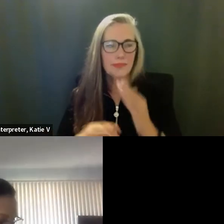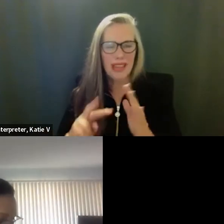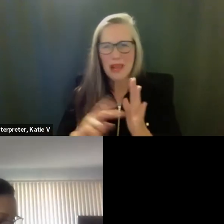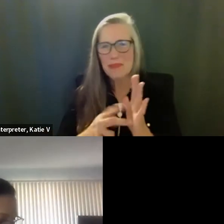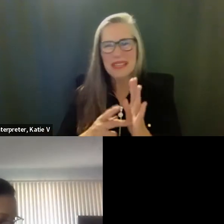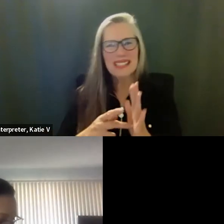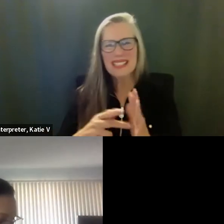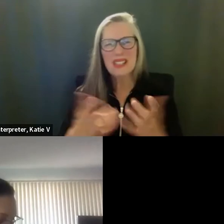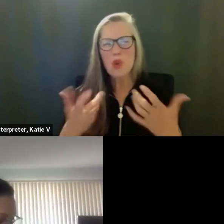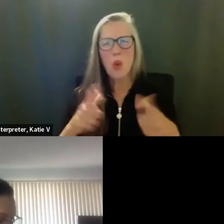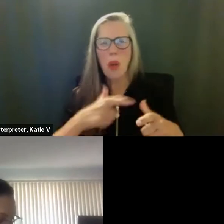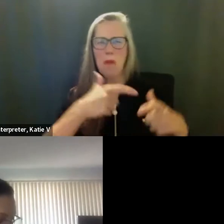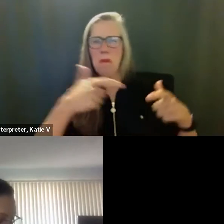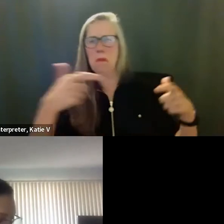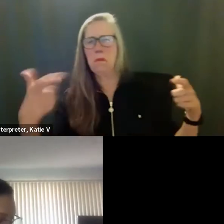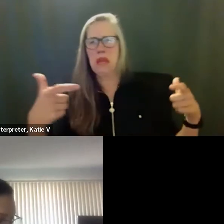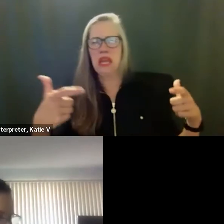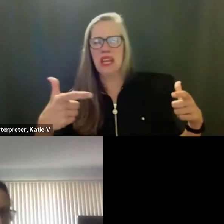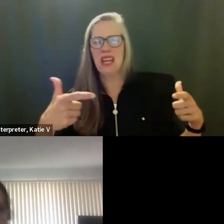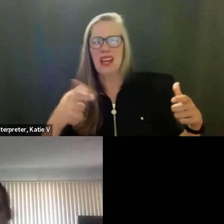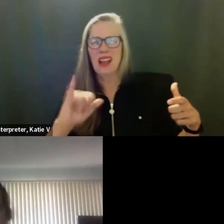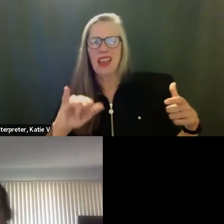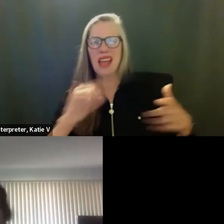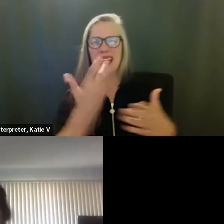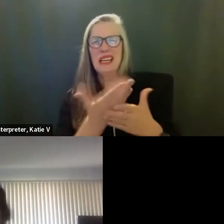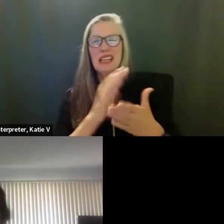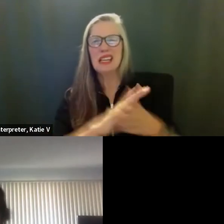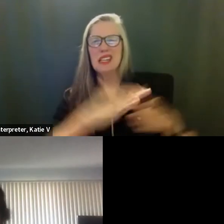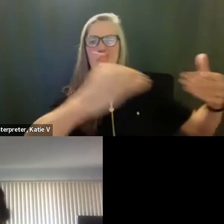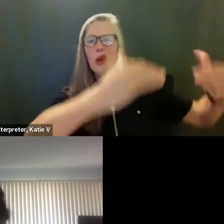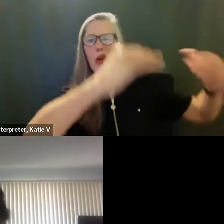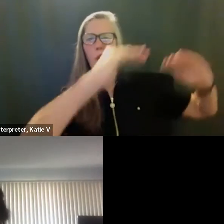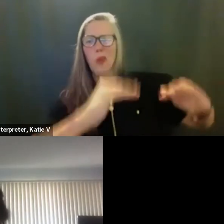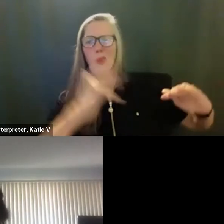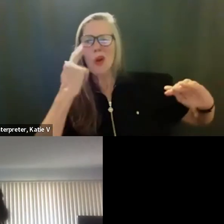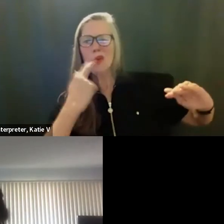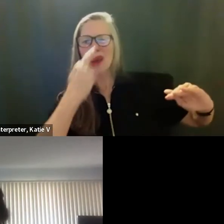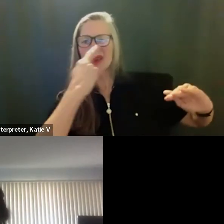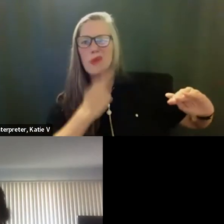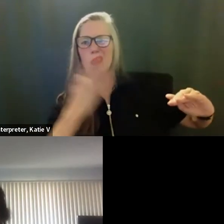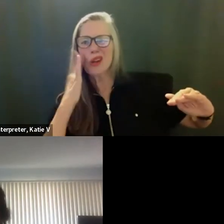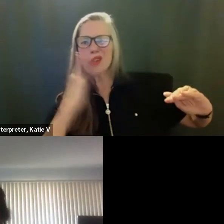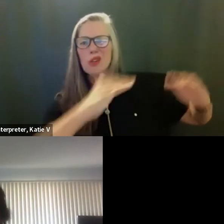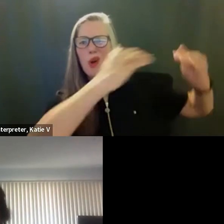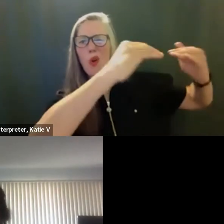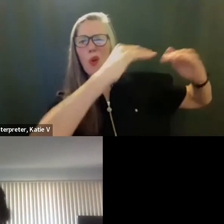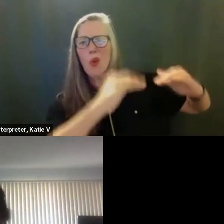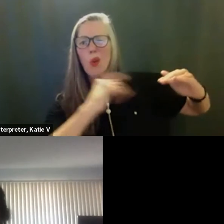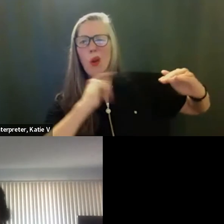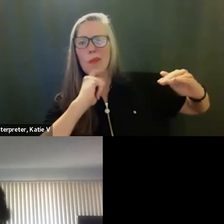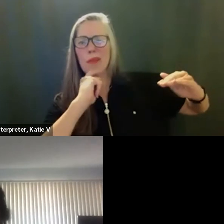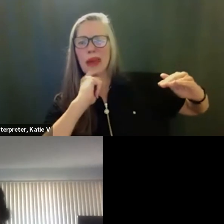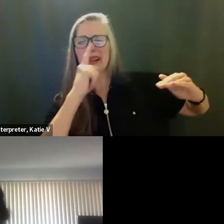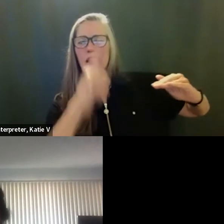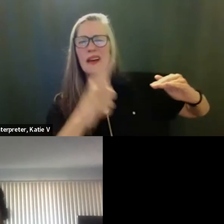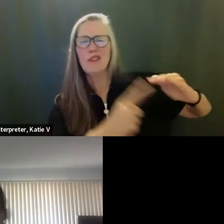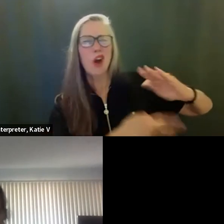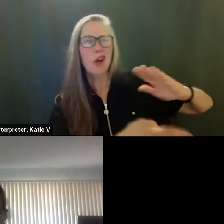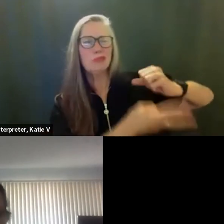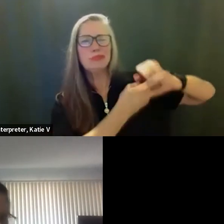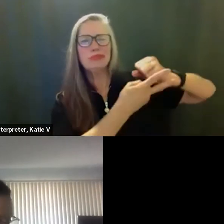construct, um, commercial or industrial hoods and grease traps. It's just the kitchen. So we call it the demonstration kitchen. You can cook